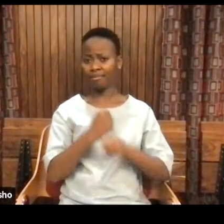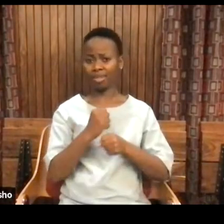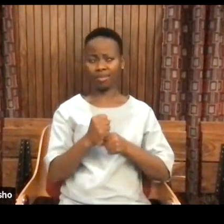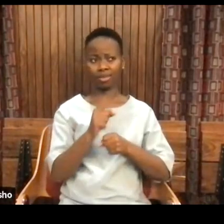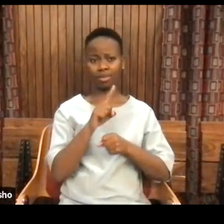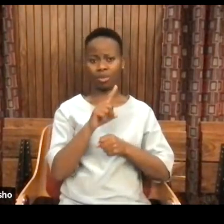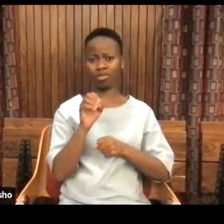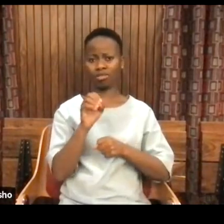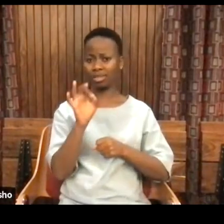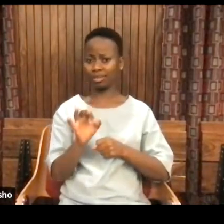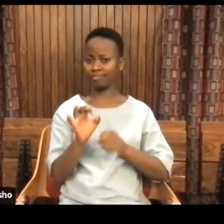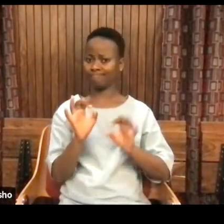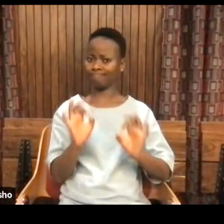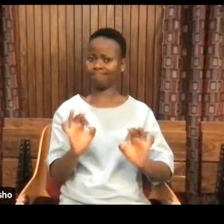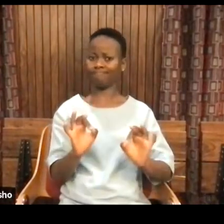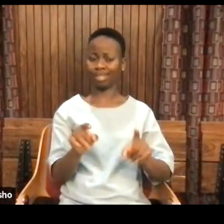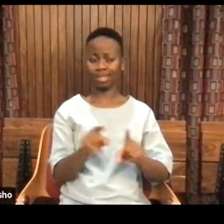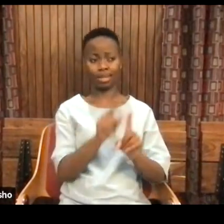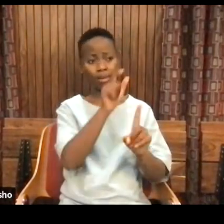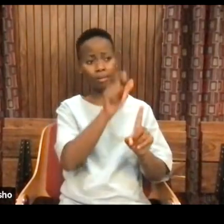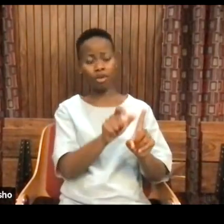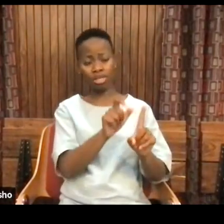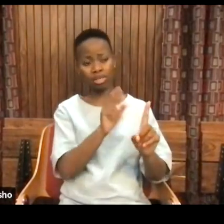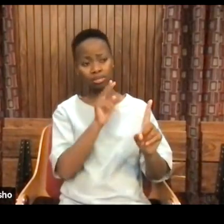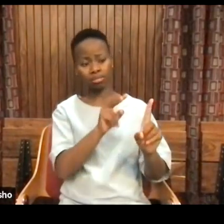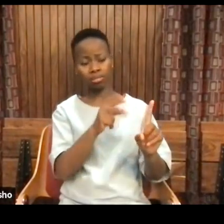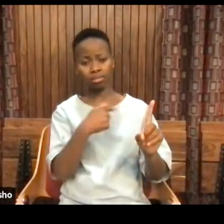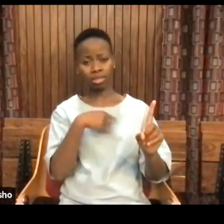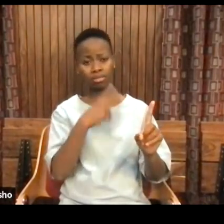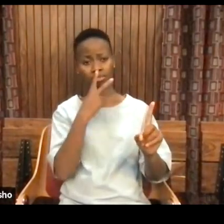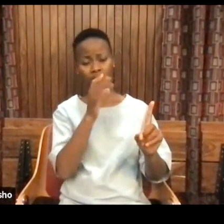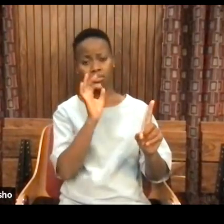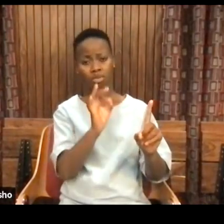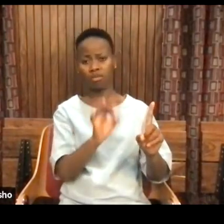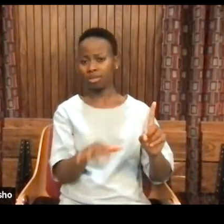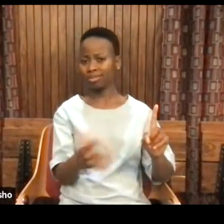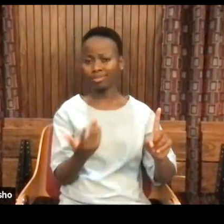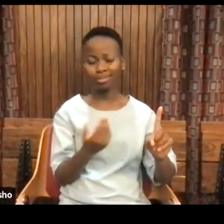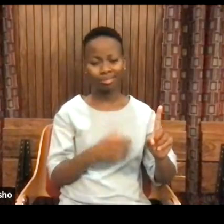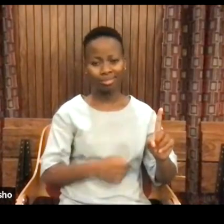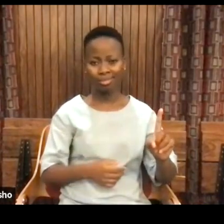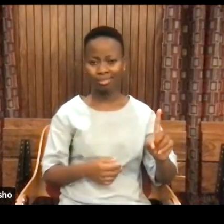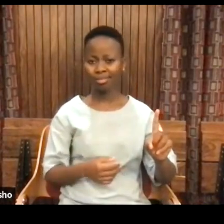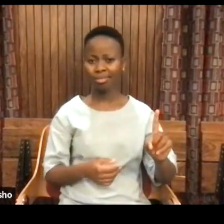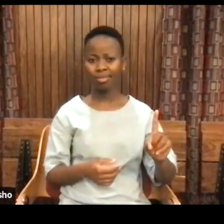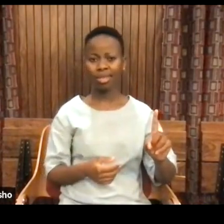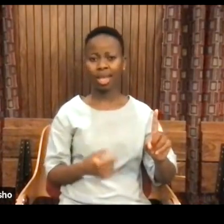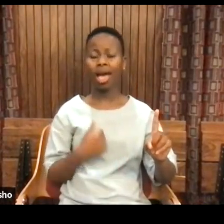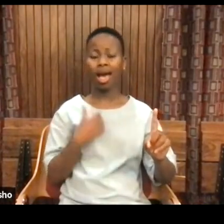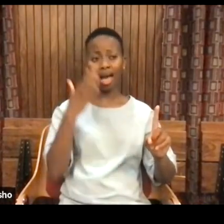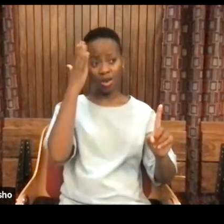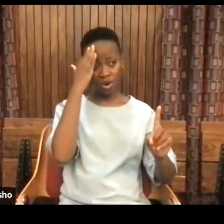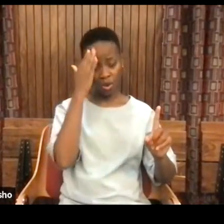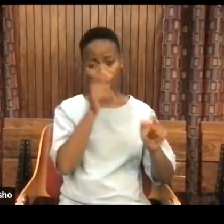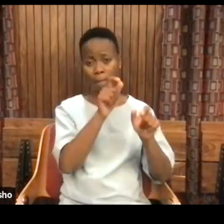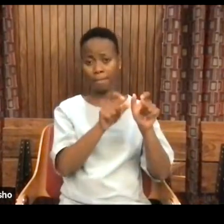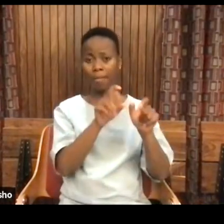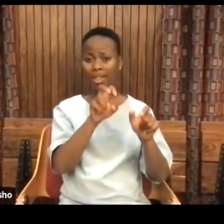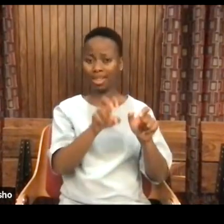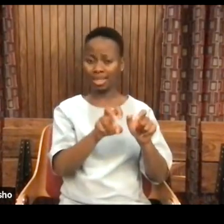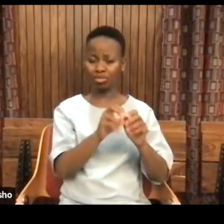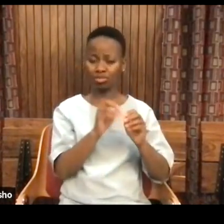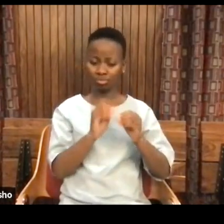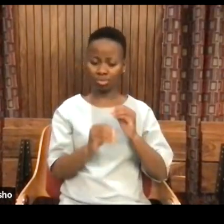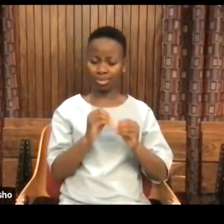perfect person. I see the kind of things I talk about are things we're to work at. So, to that question